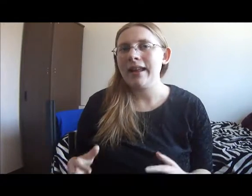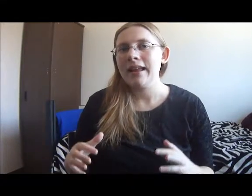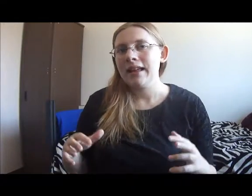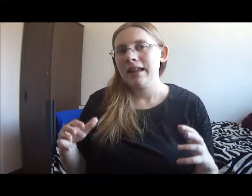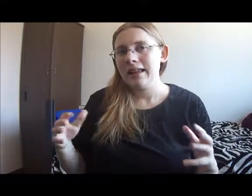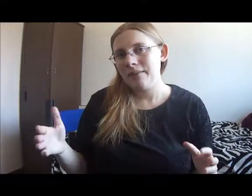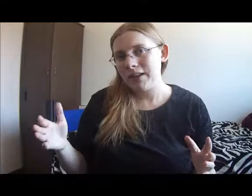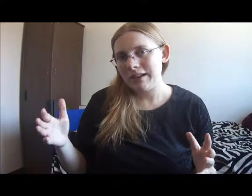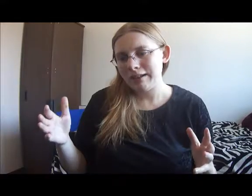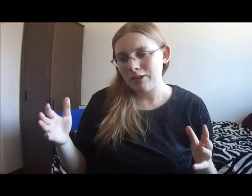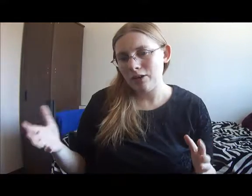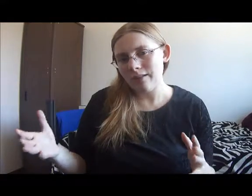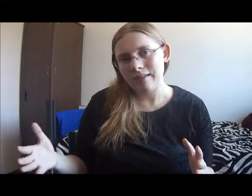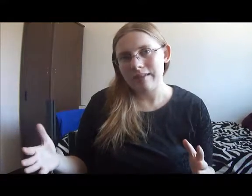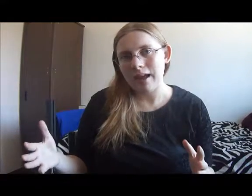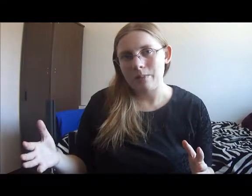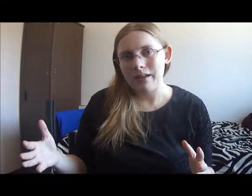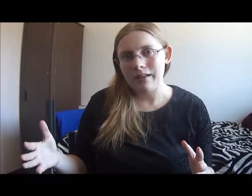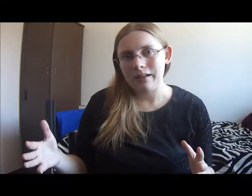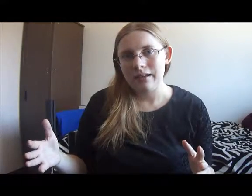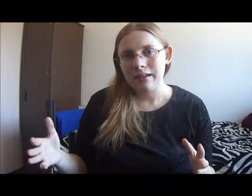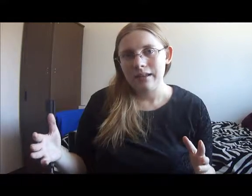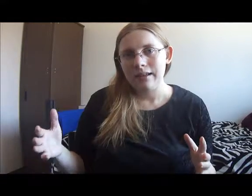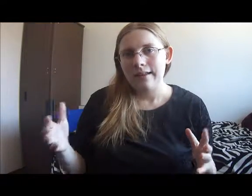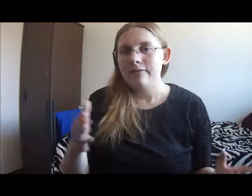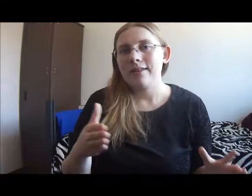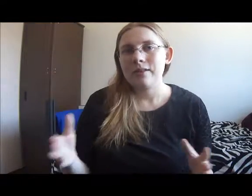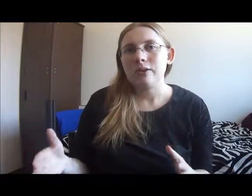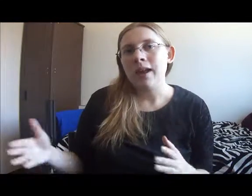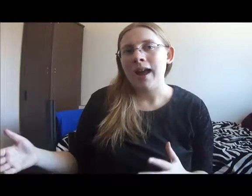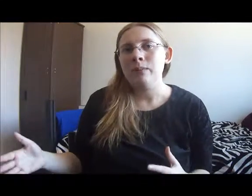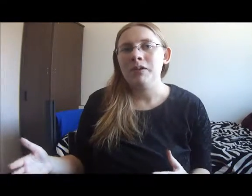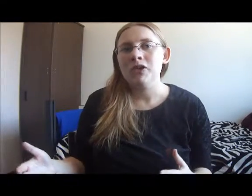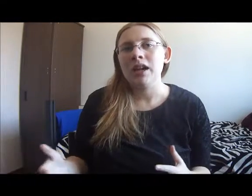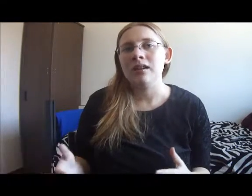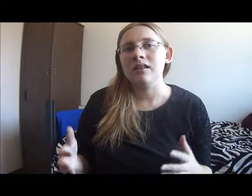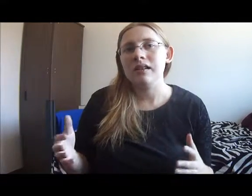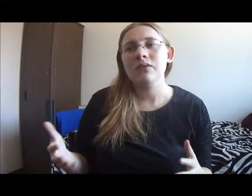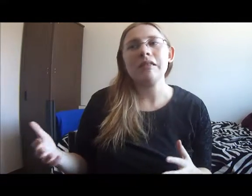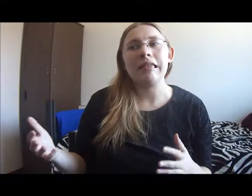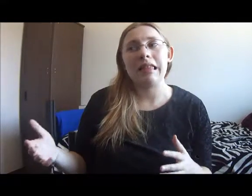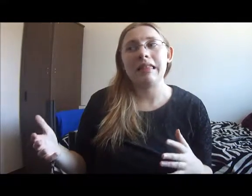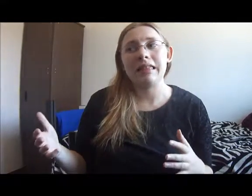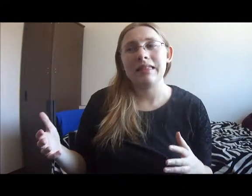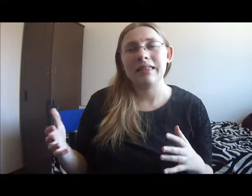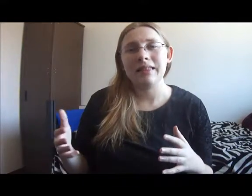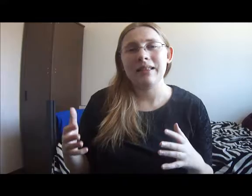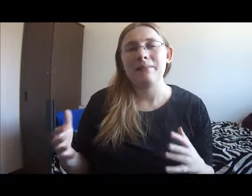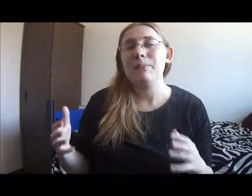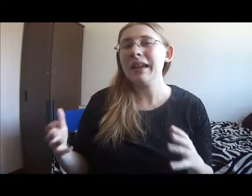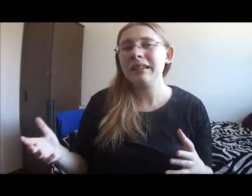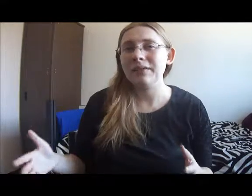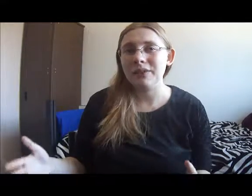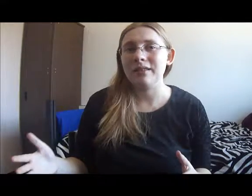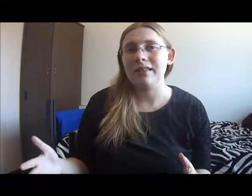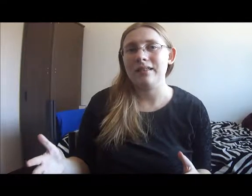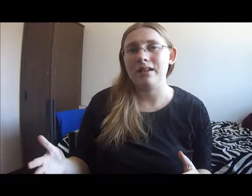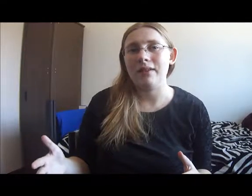even across this time period. If this story had been shared, big differences could have